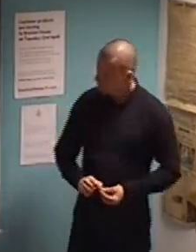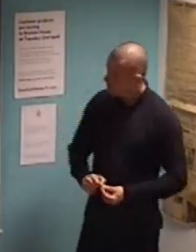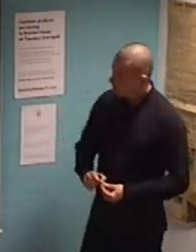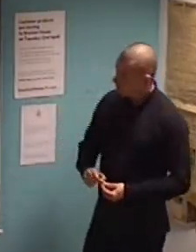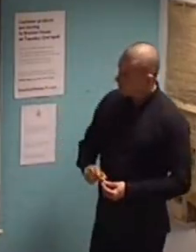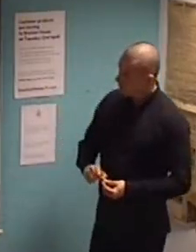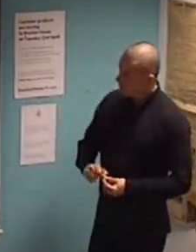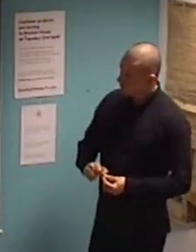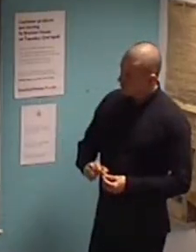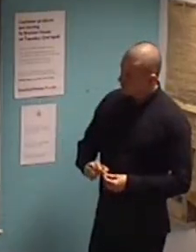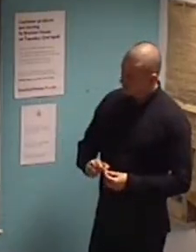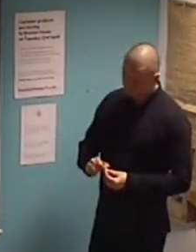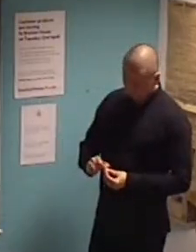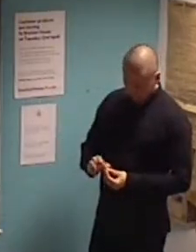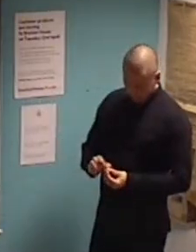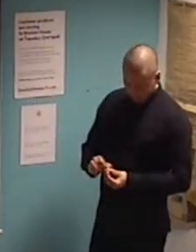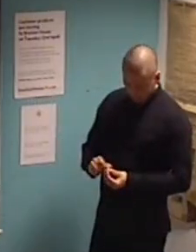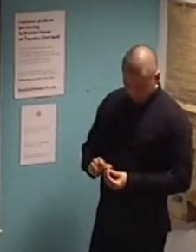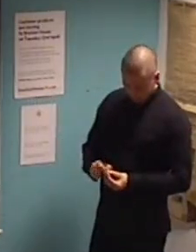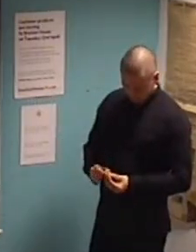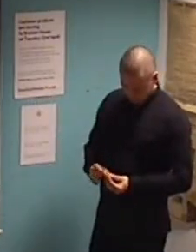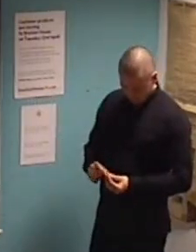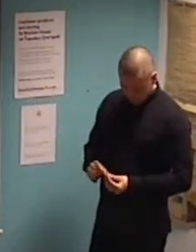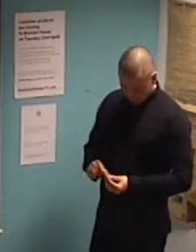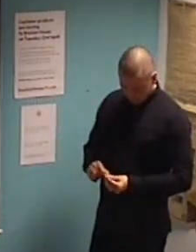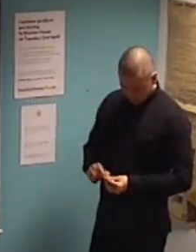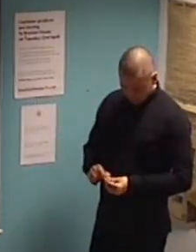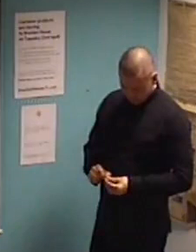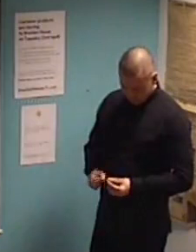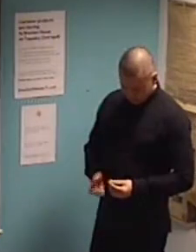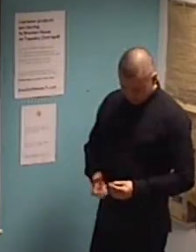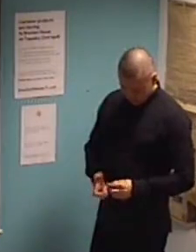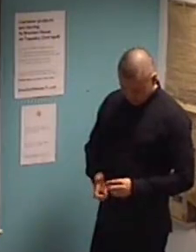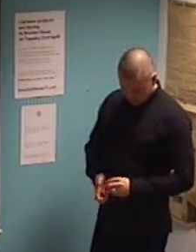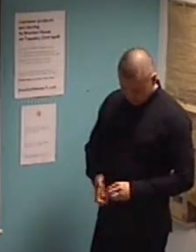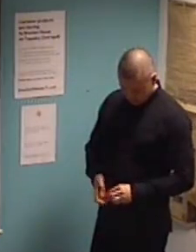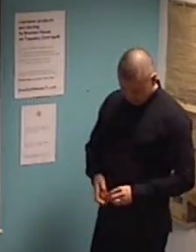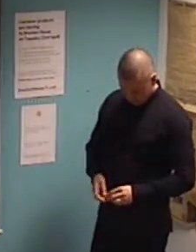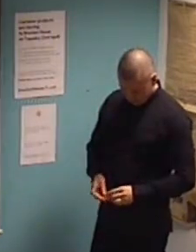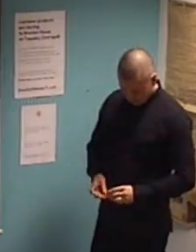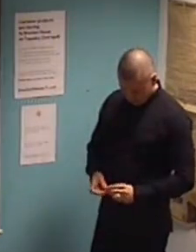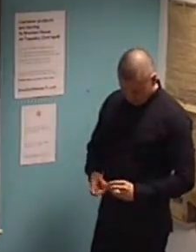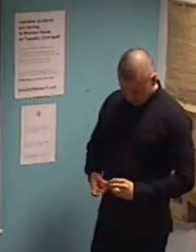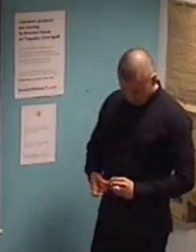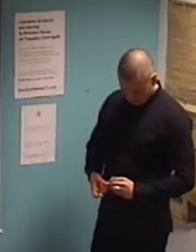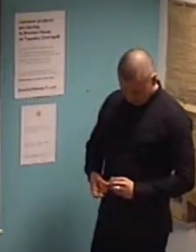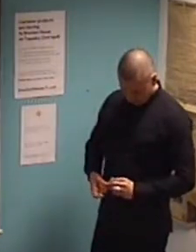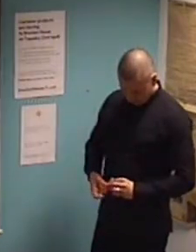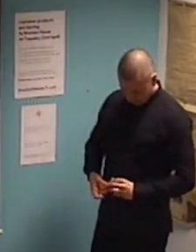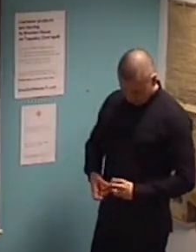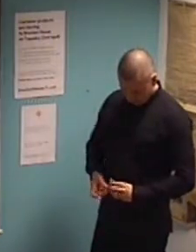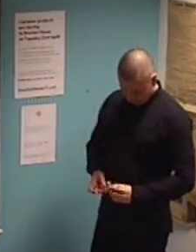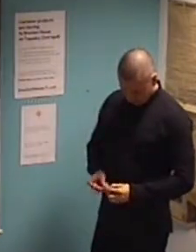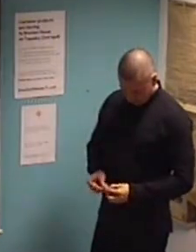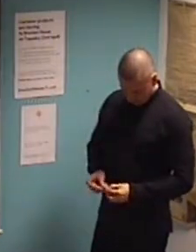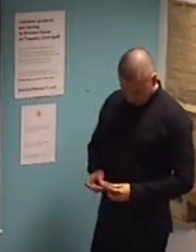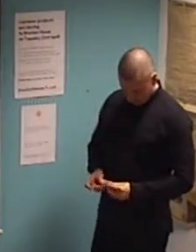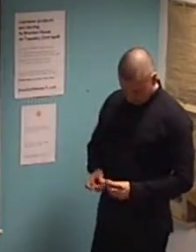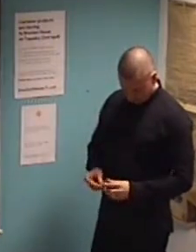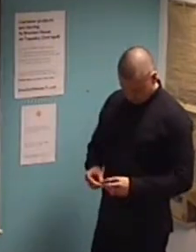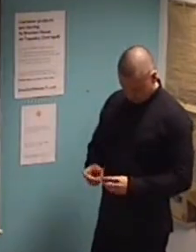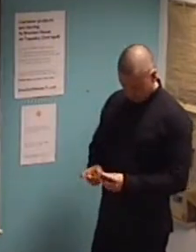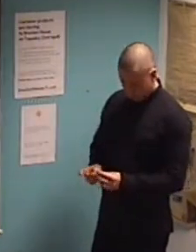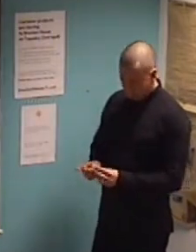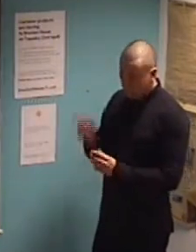So this is, I mean, the point here is that we actually, whether the machine can have emotion or not is not